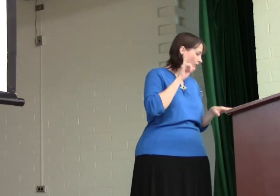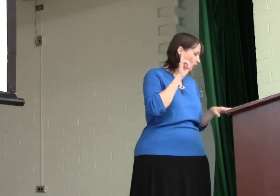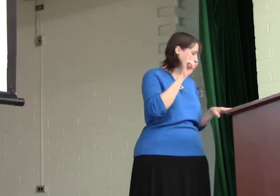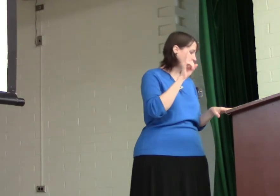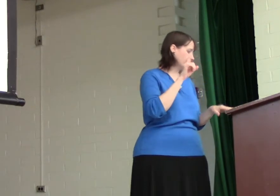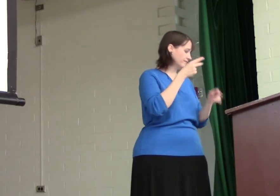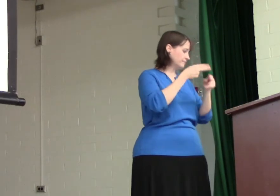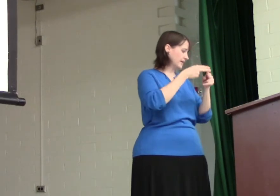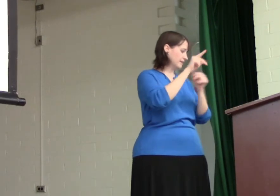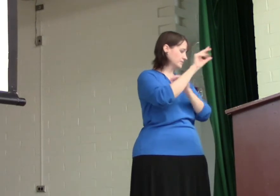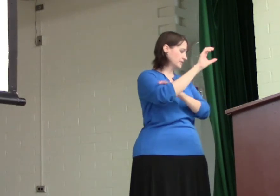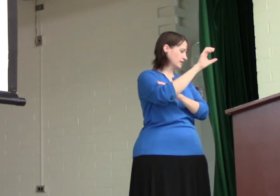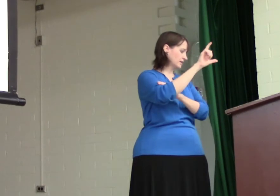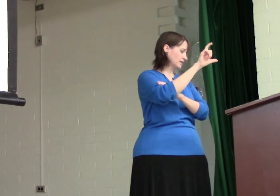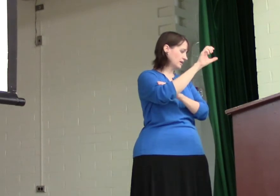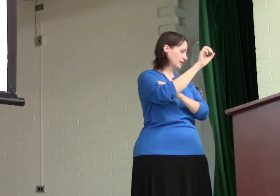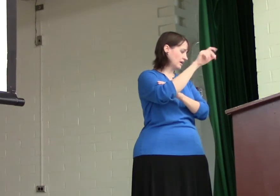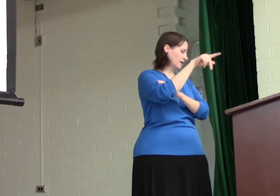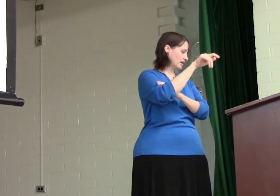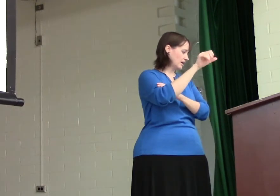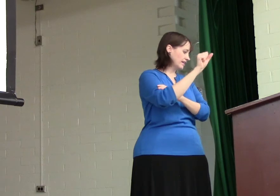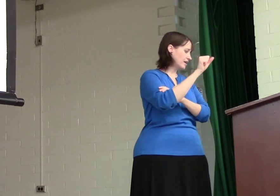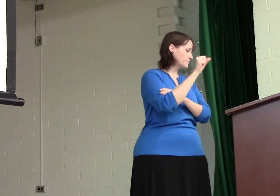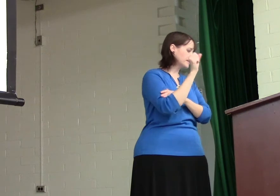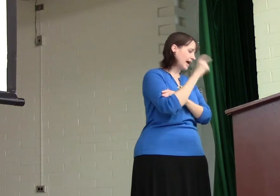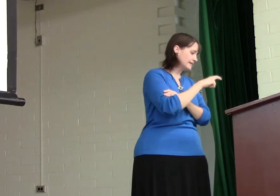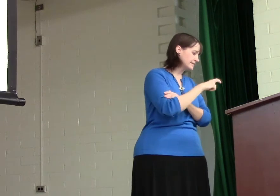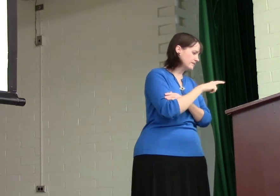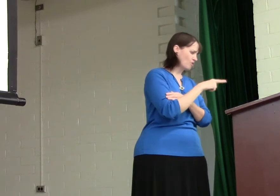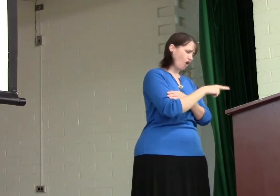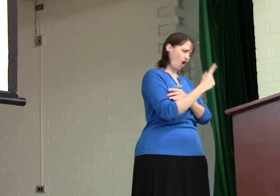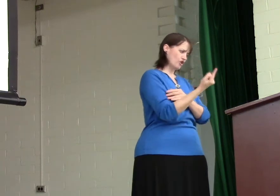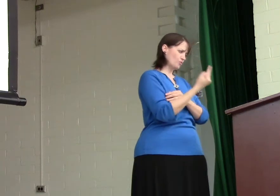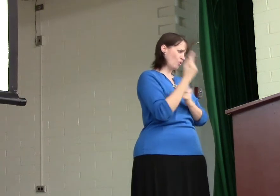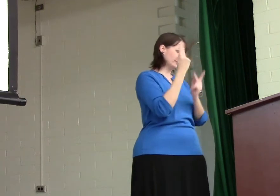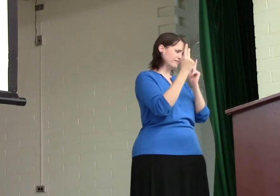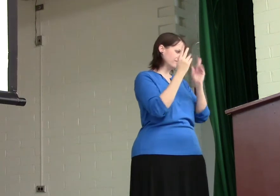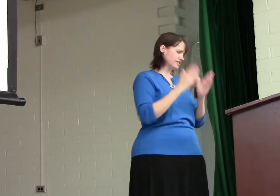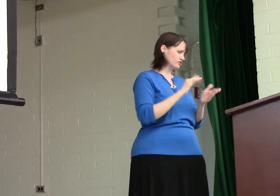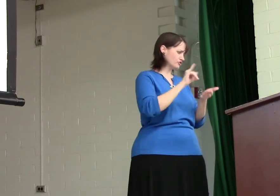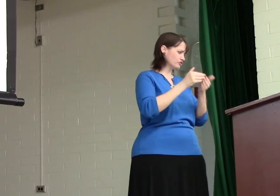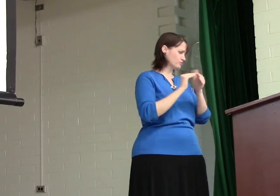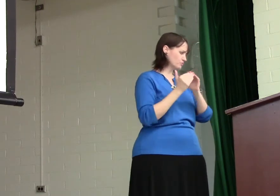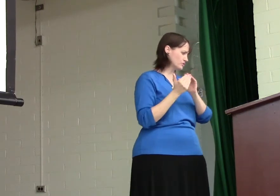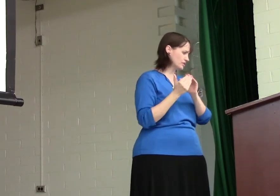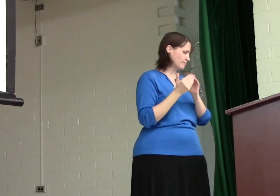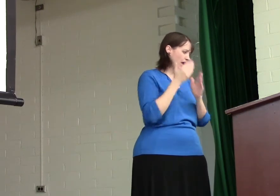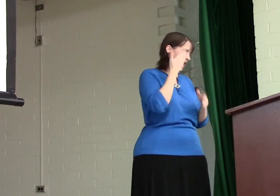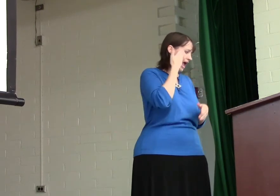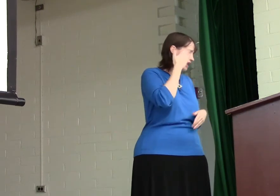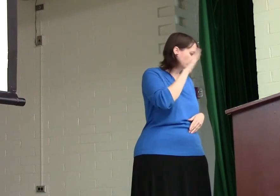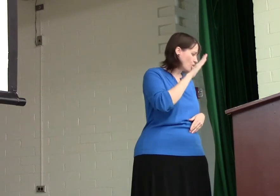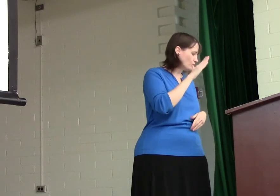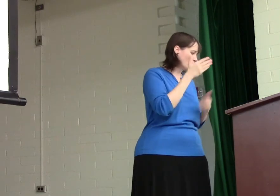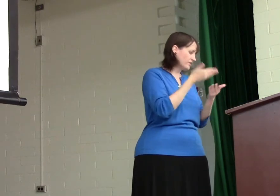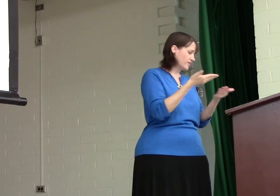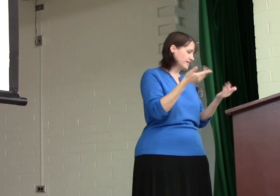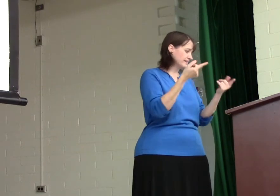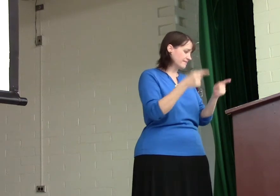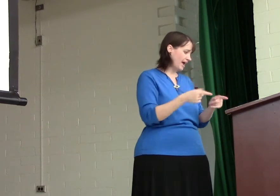One of them named, Cleopas asked him, are you only a visitor to Jerusalem and don't know the things that have